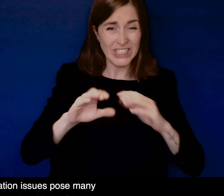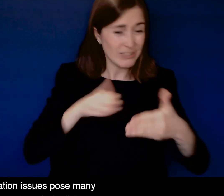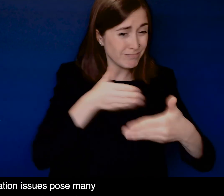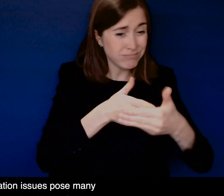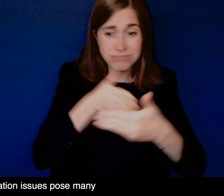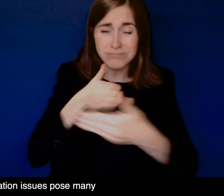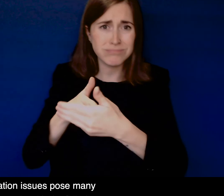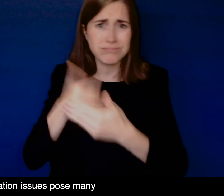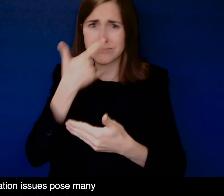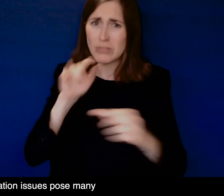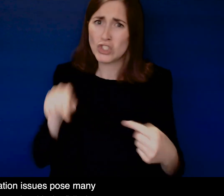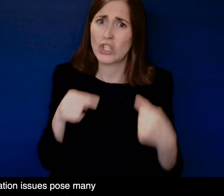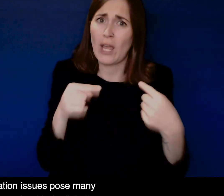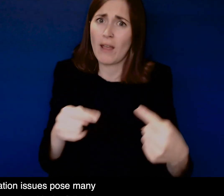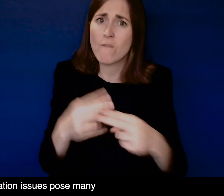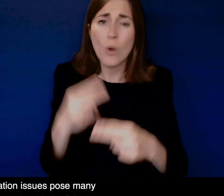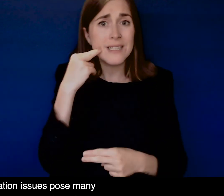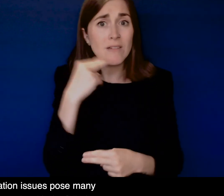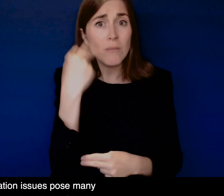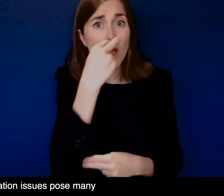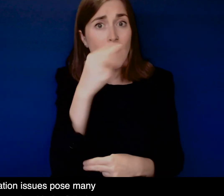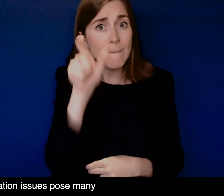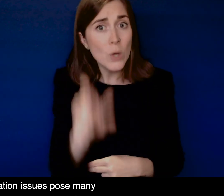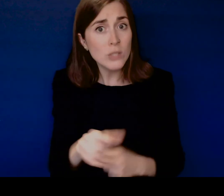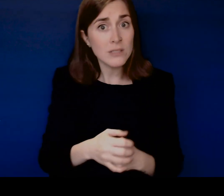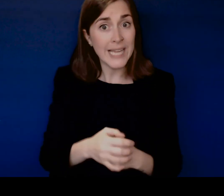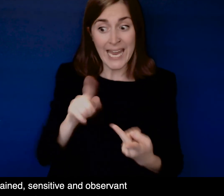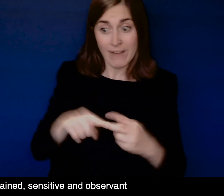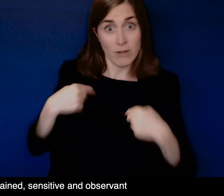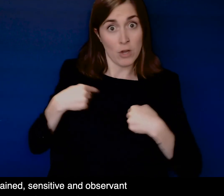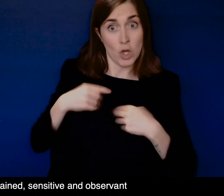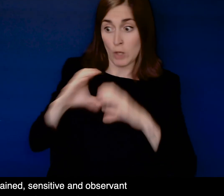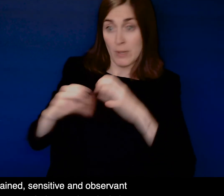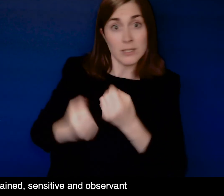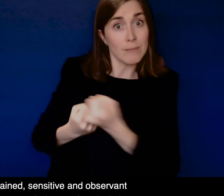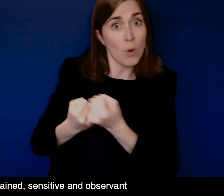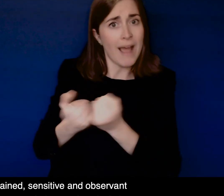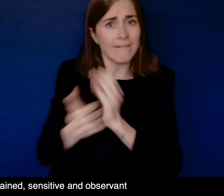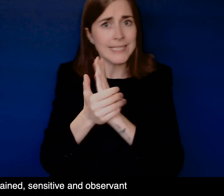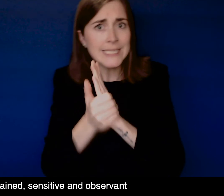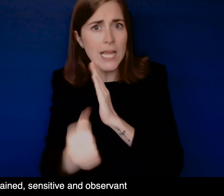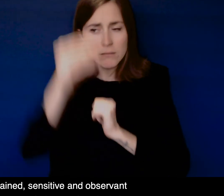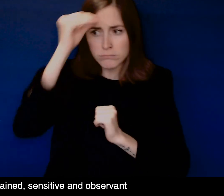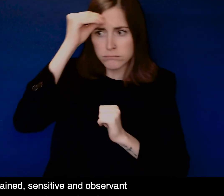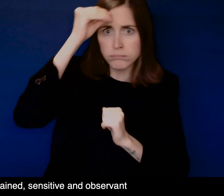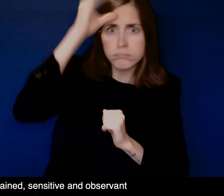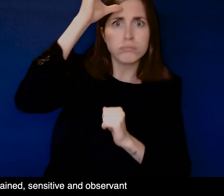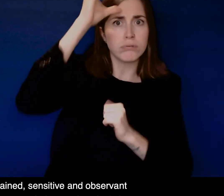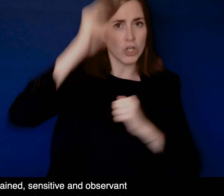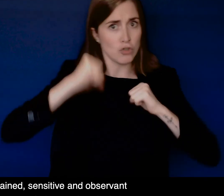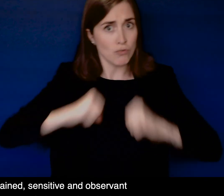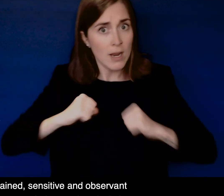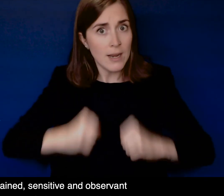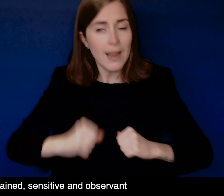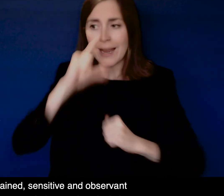Communication issues pose many challenges for people with deafblindness However, skilled, trained, sensitive and